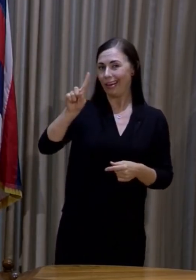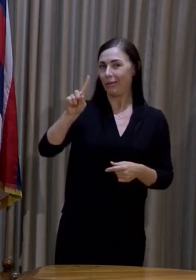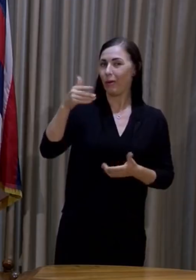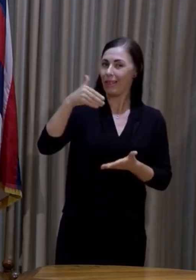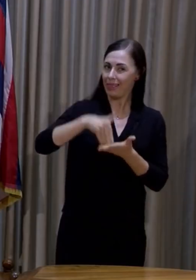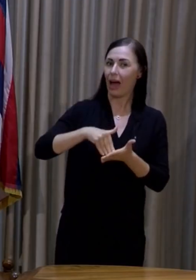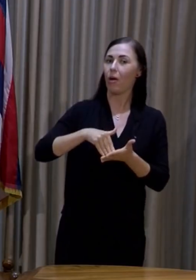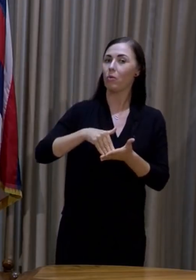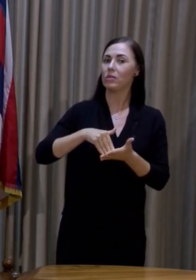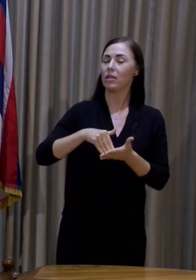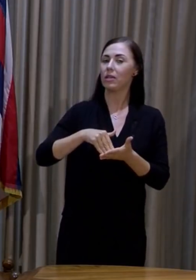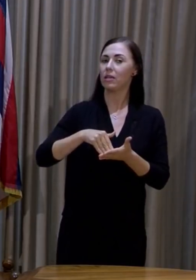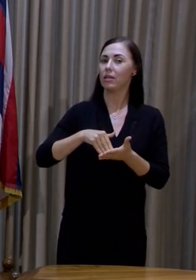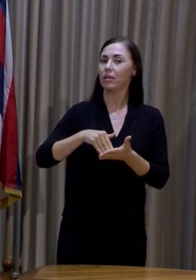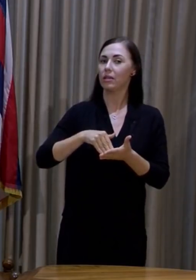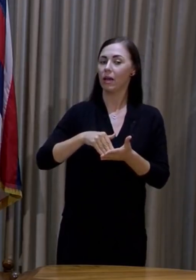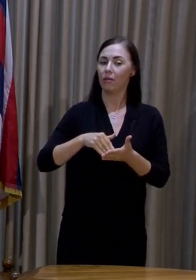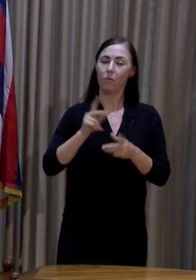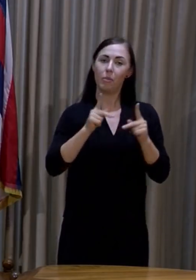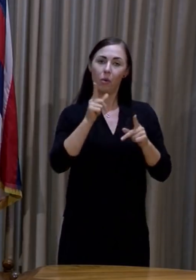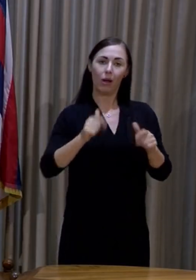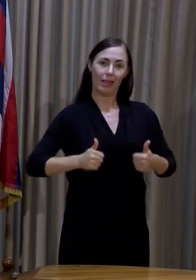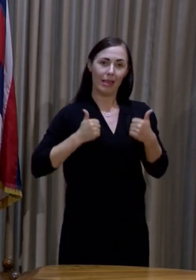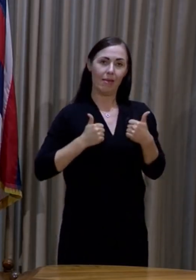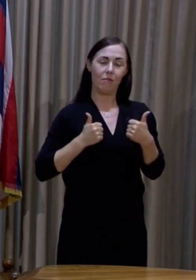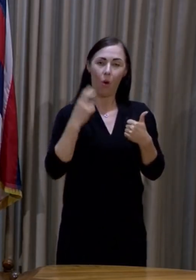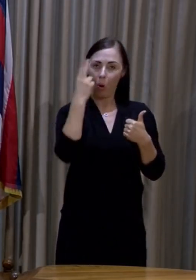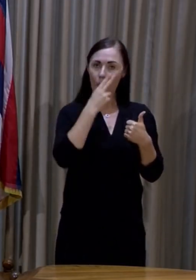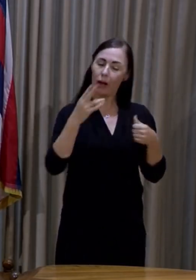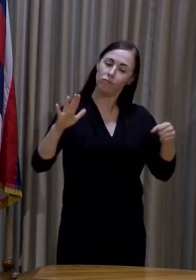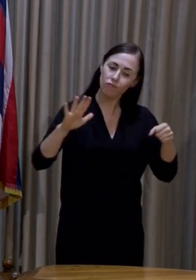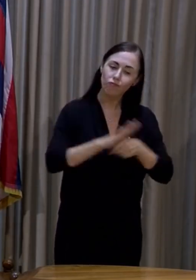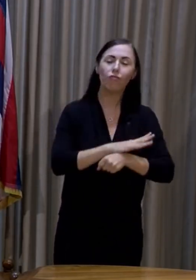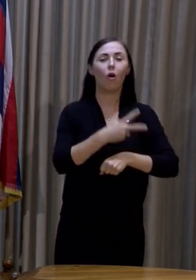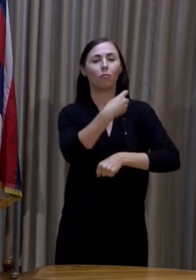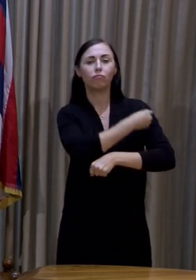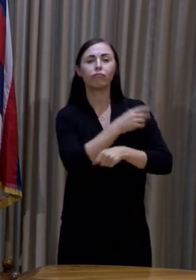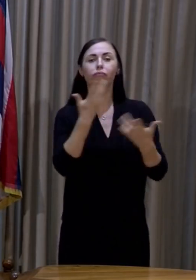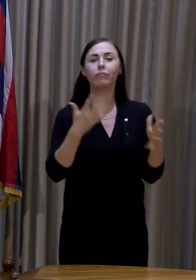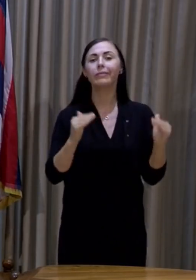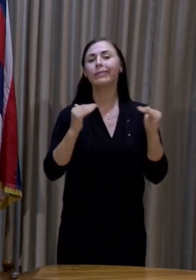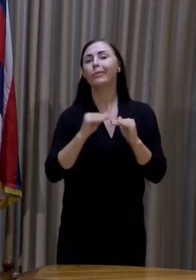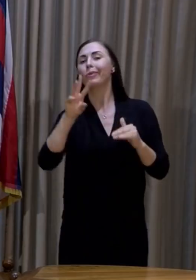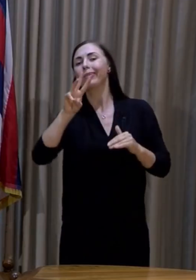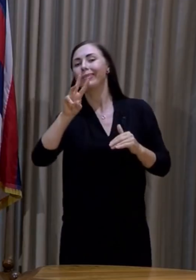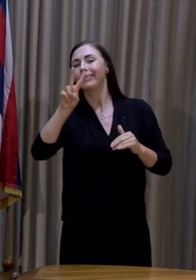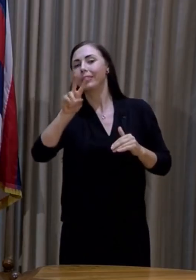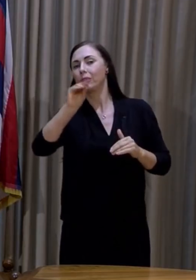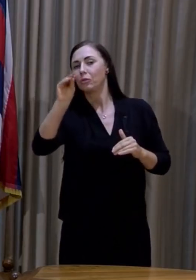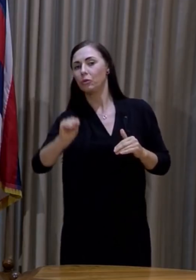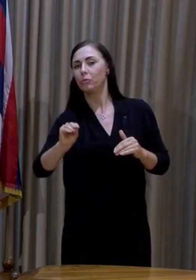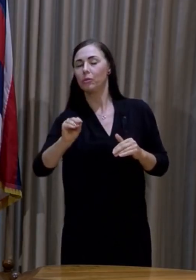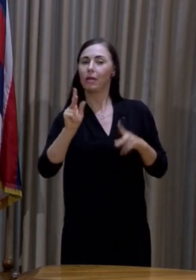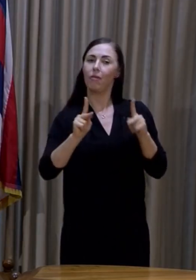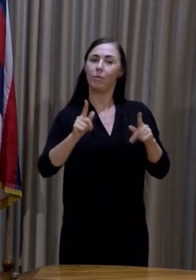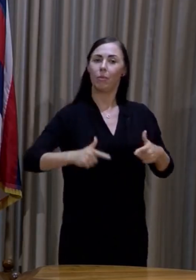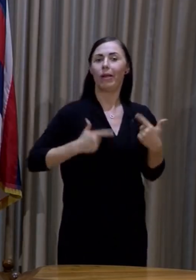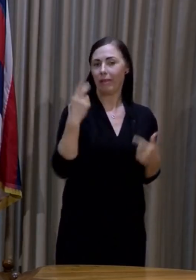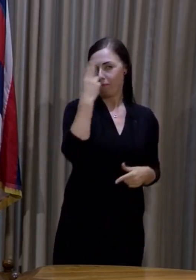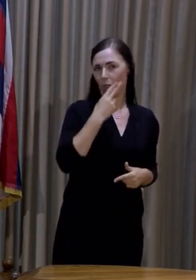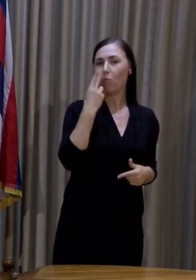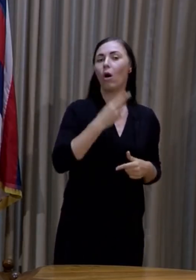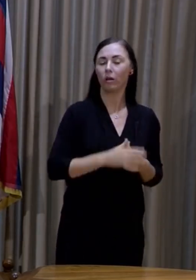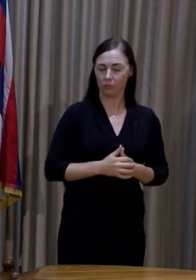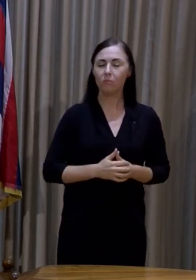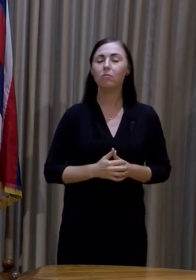of our residents have gotten fully vaccinated, that's 62% of the population.